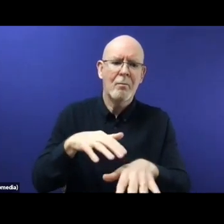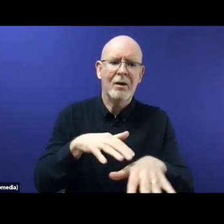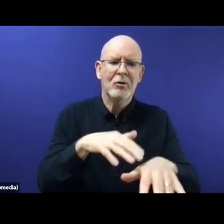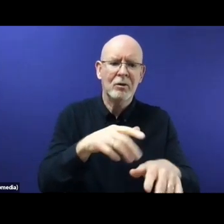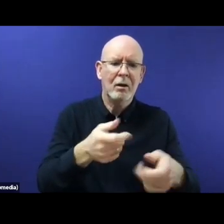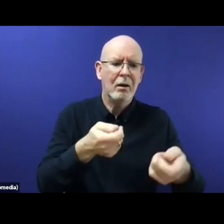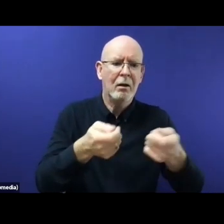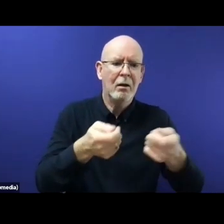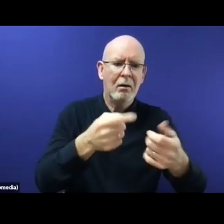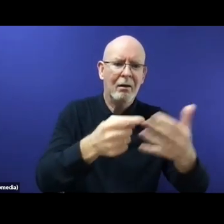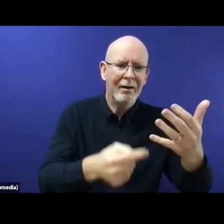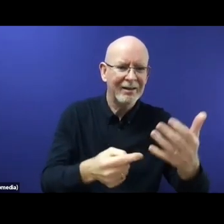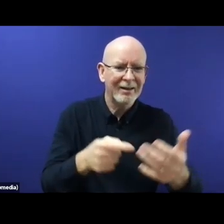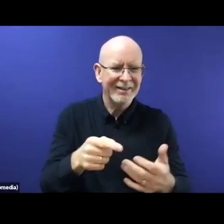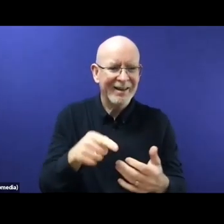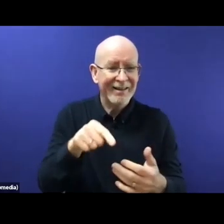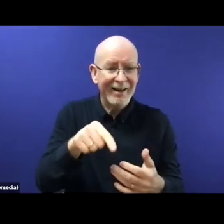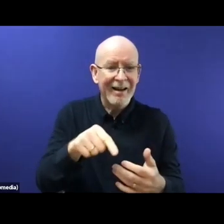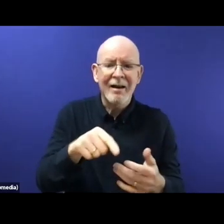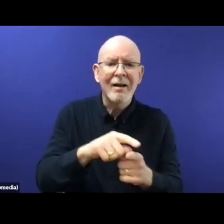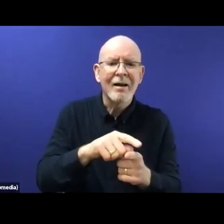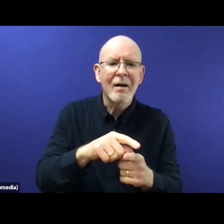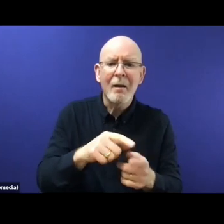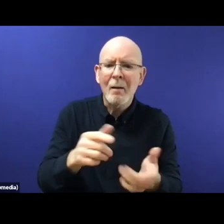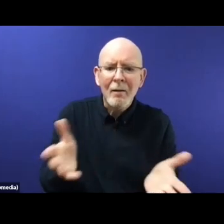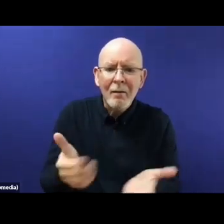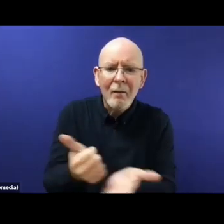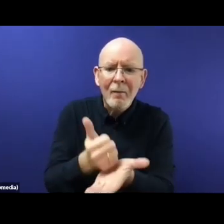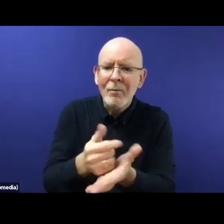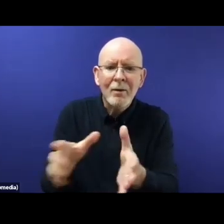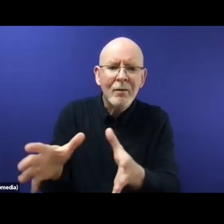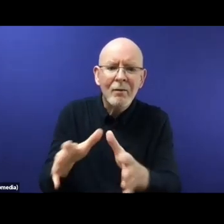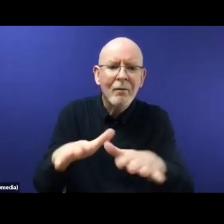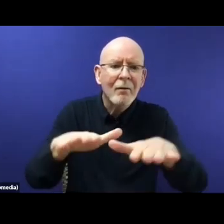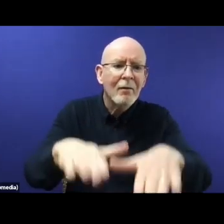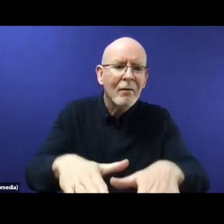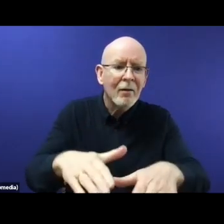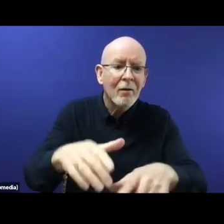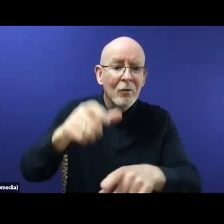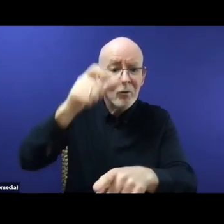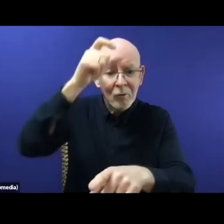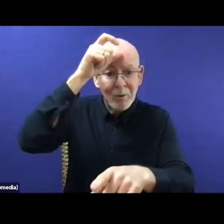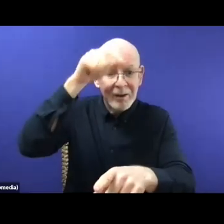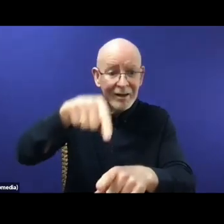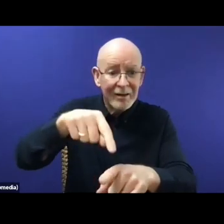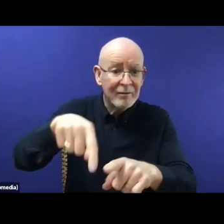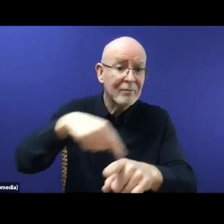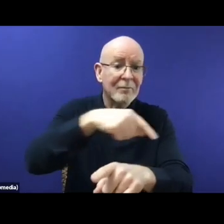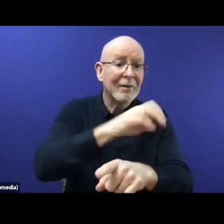by Turkey, which already hosts the largest number of refugees in the world with more than 4 million forcibly displaced